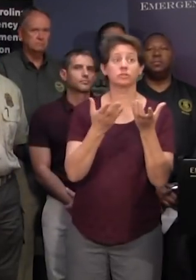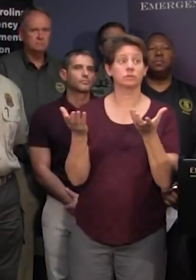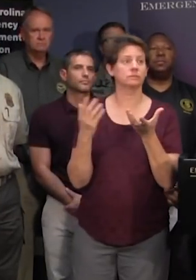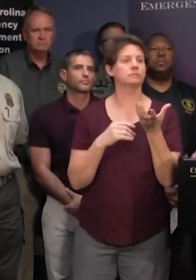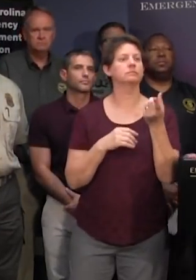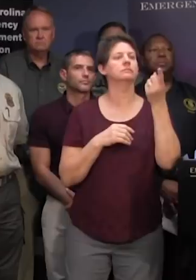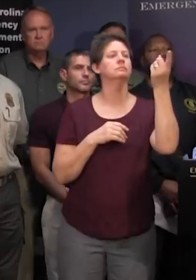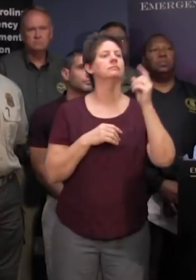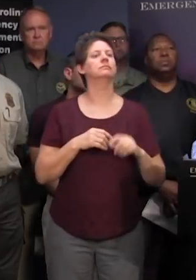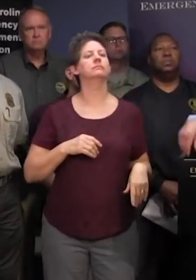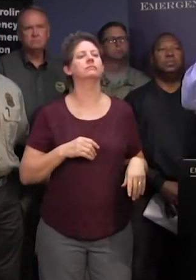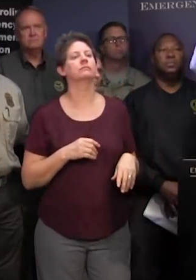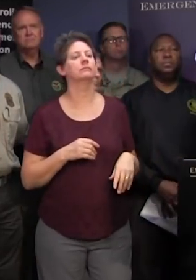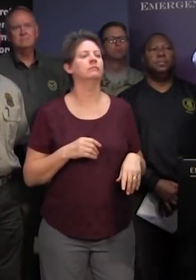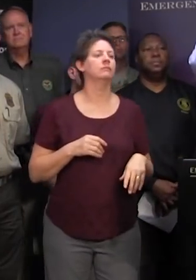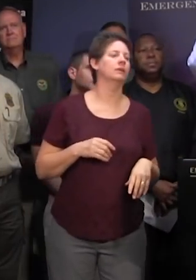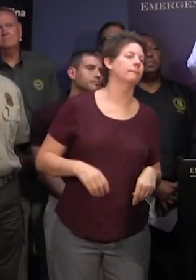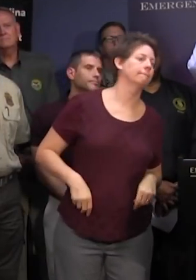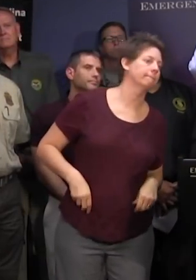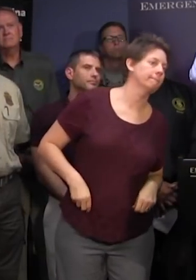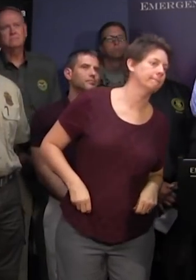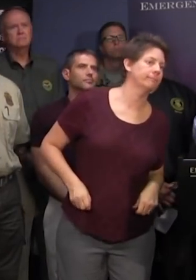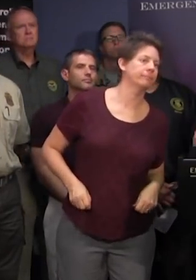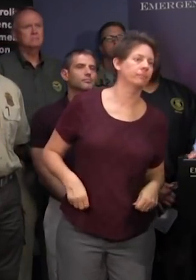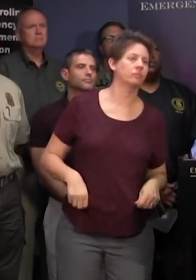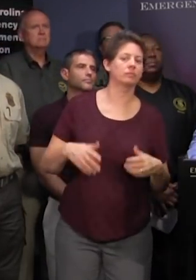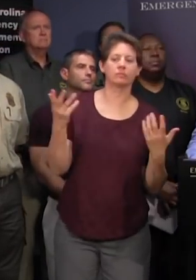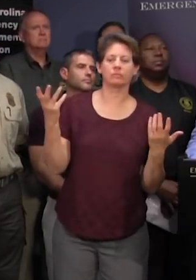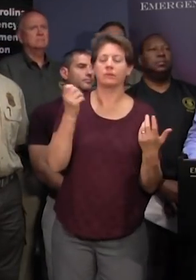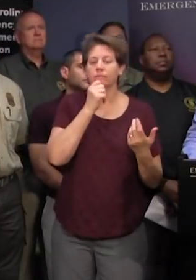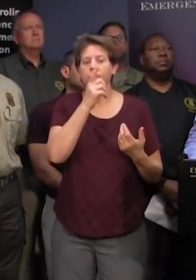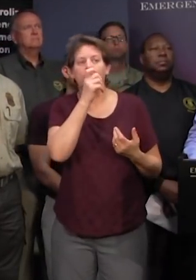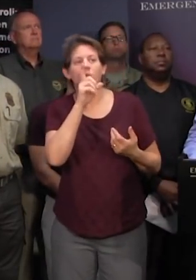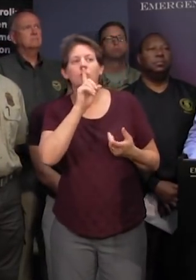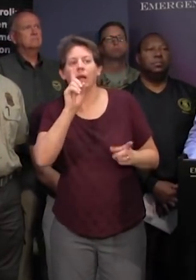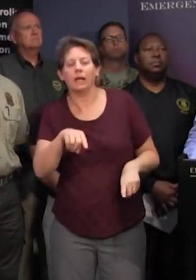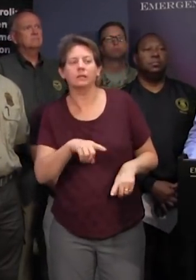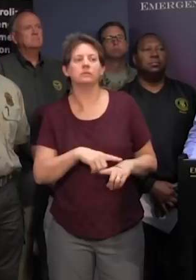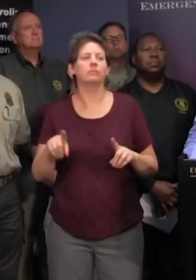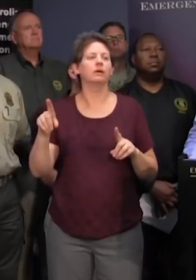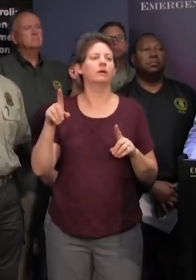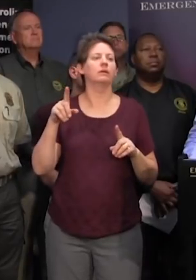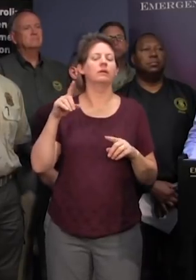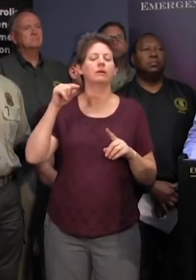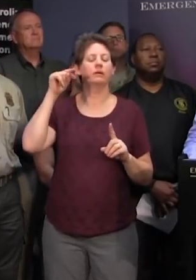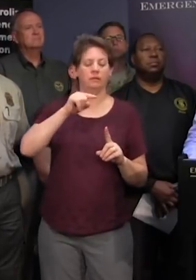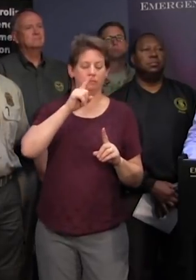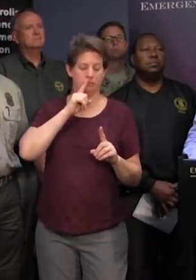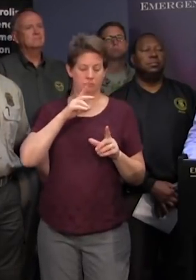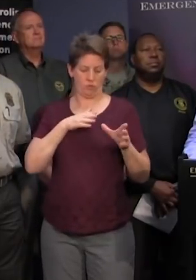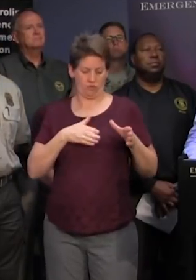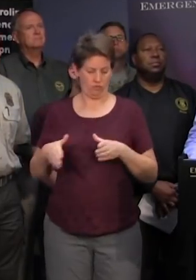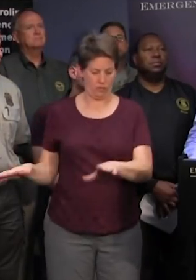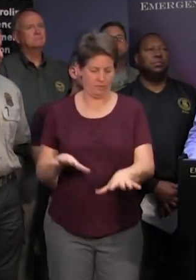uh here in back uh i'm not sure who who should get this question but about river flooding as opposed to